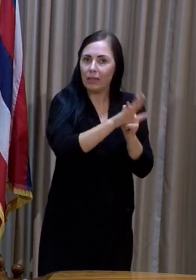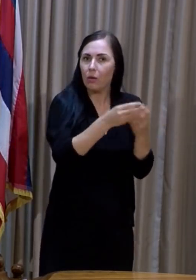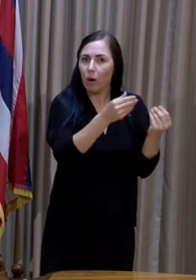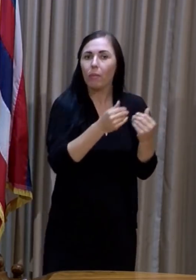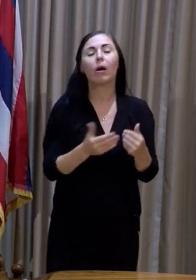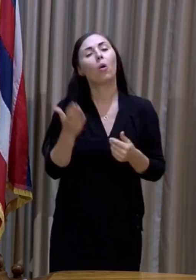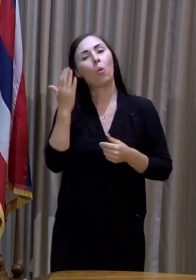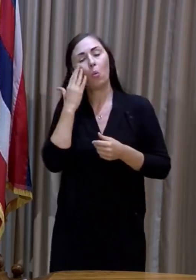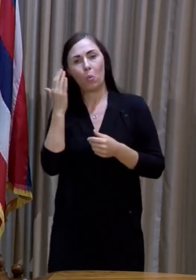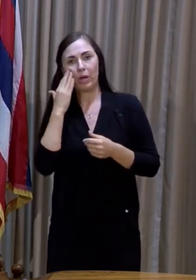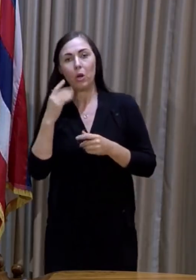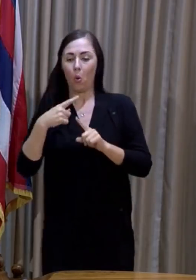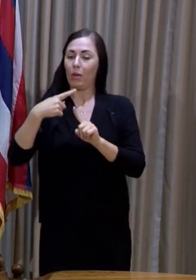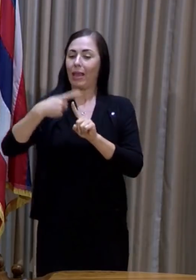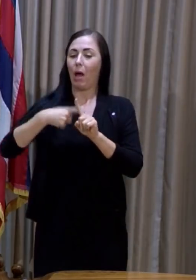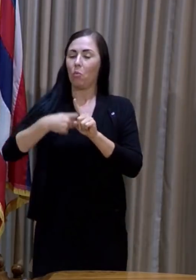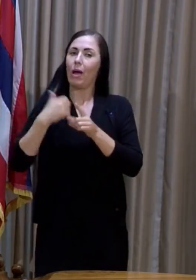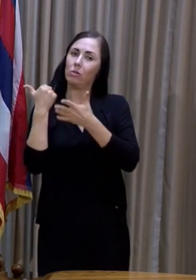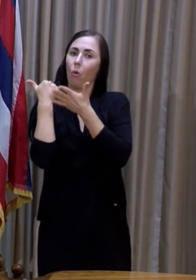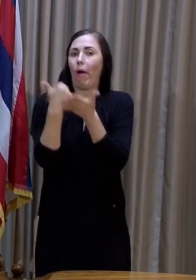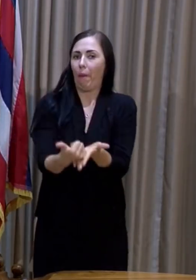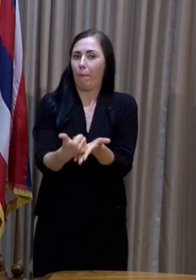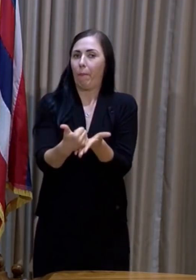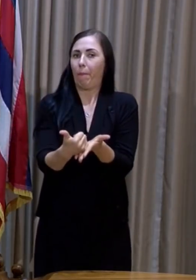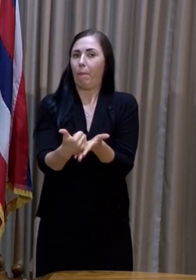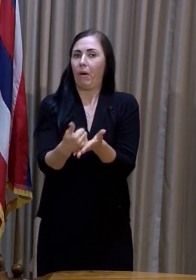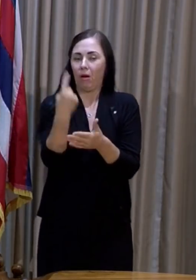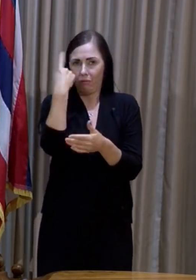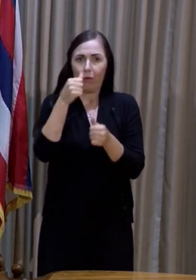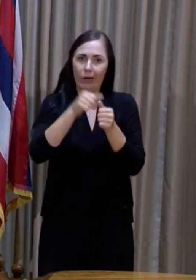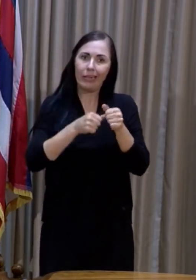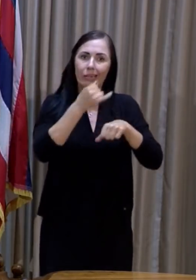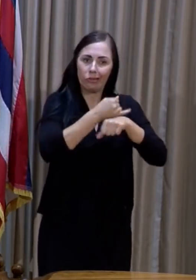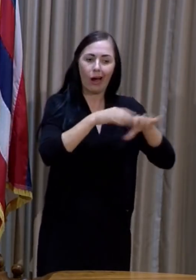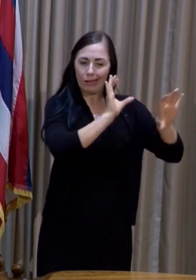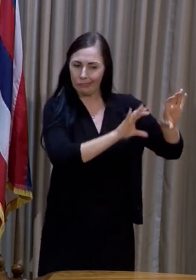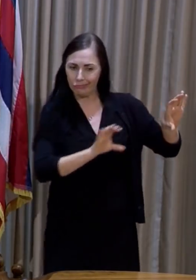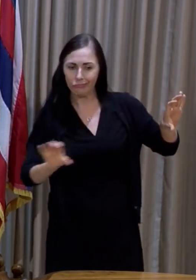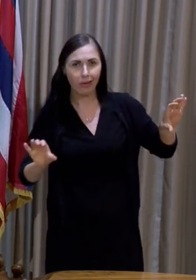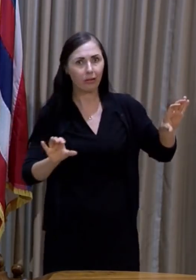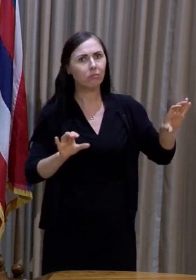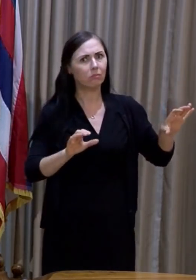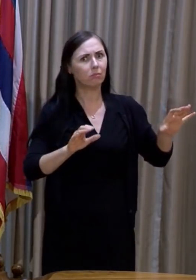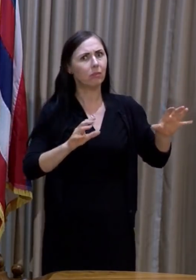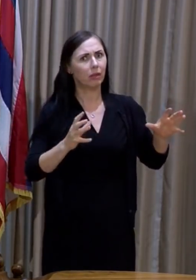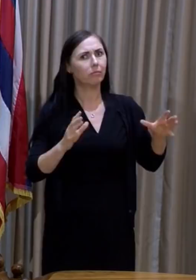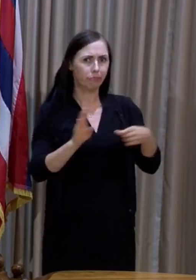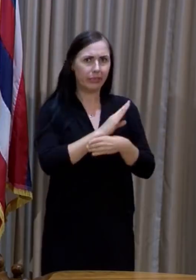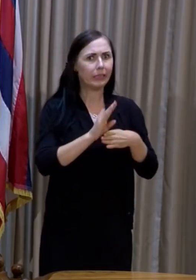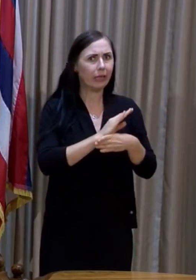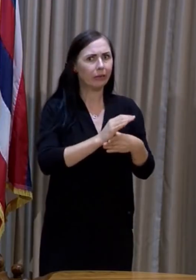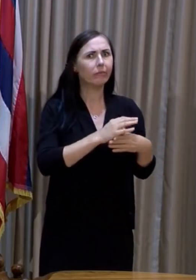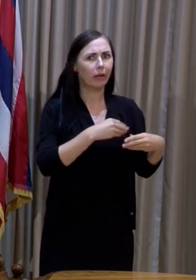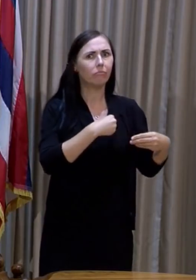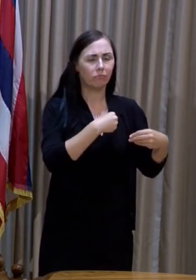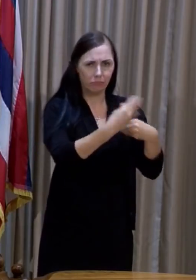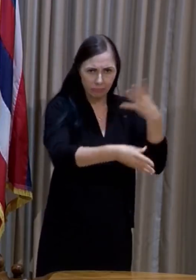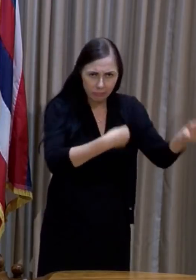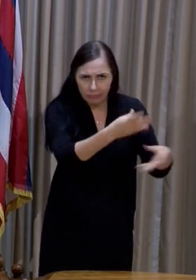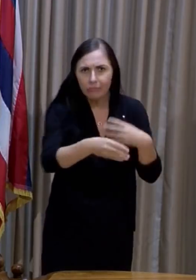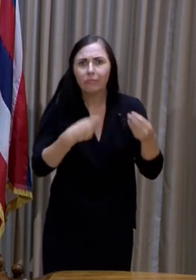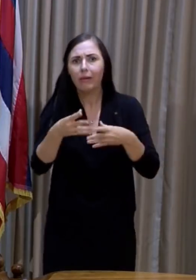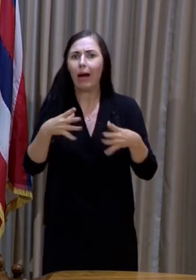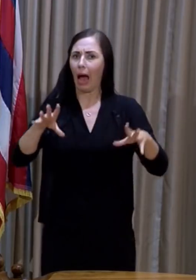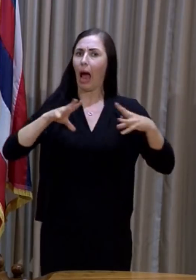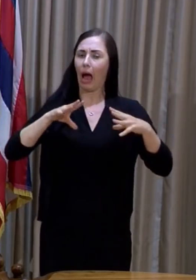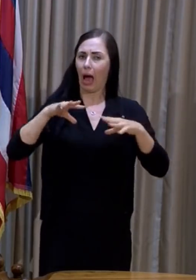have been very active. They've accepted many applications. We meet with them on a regular